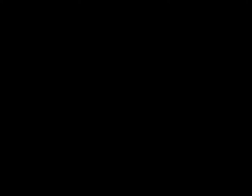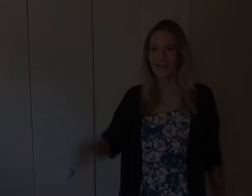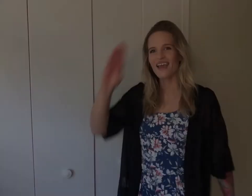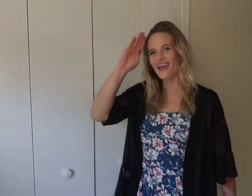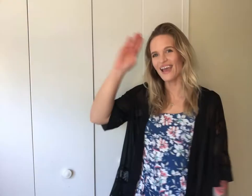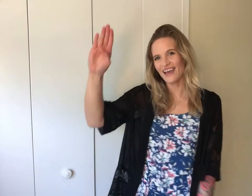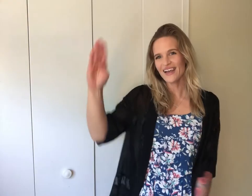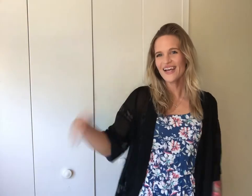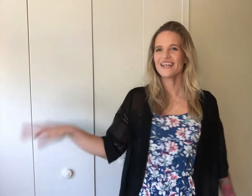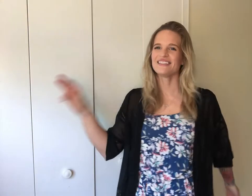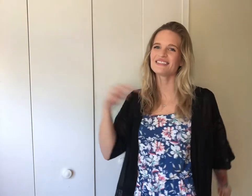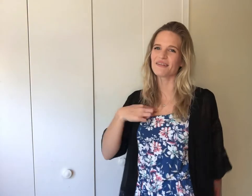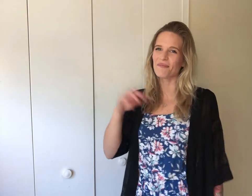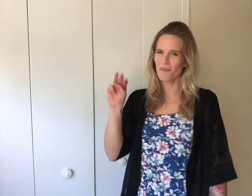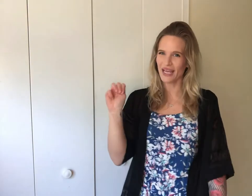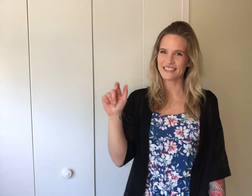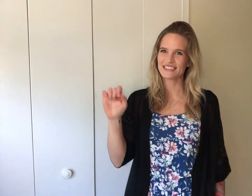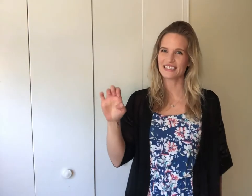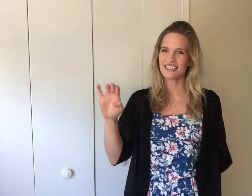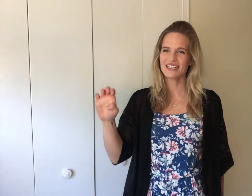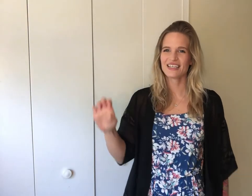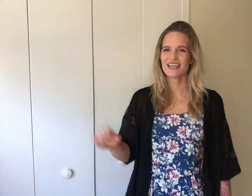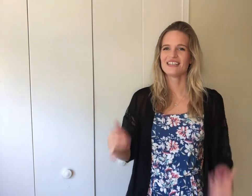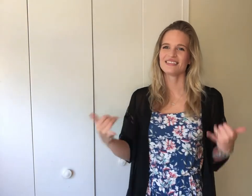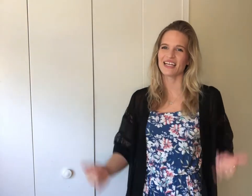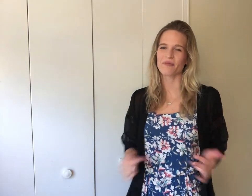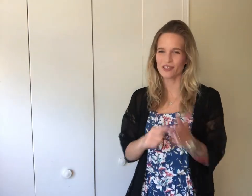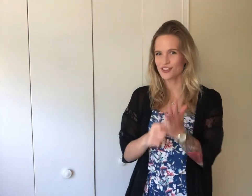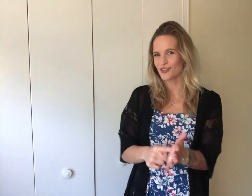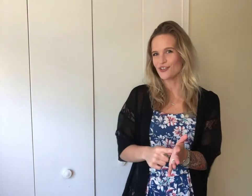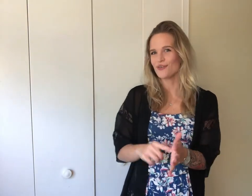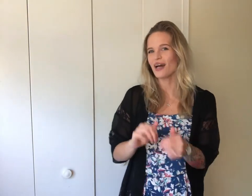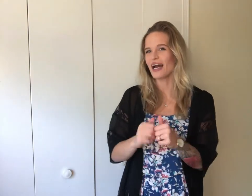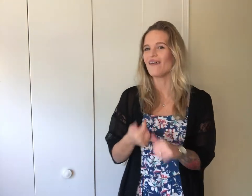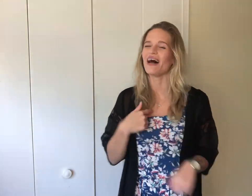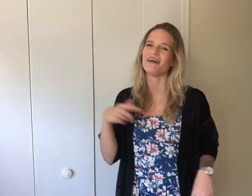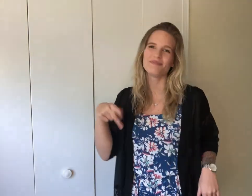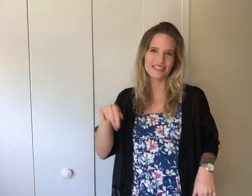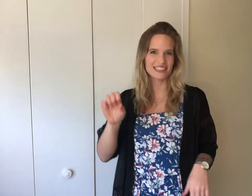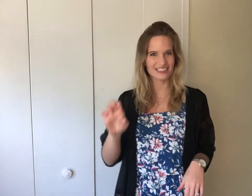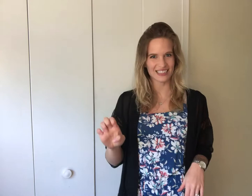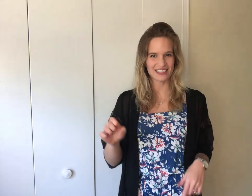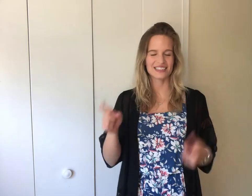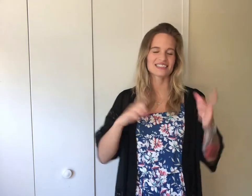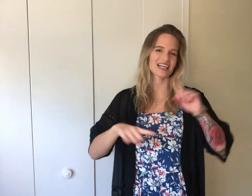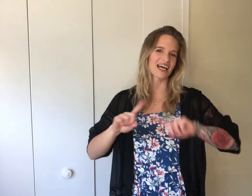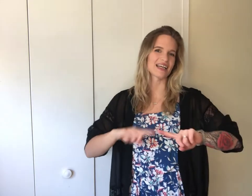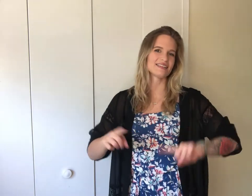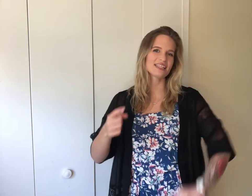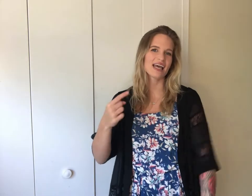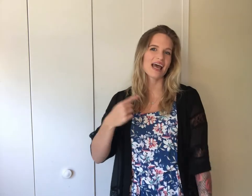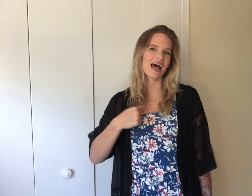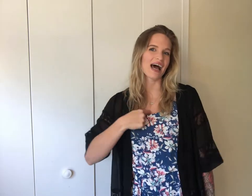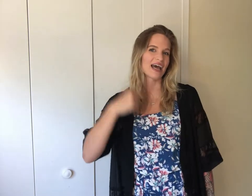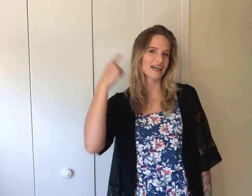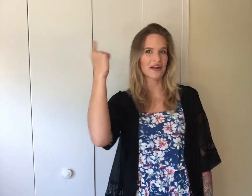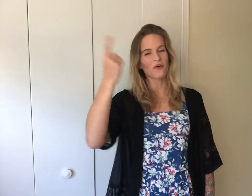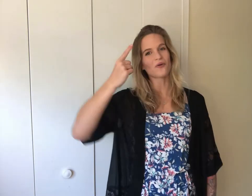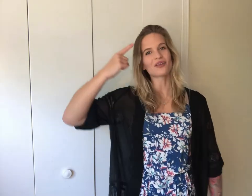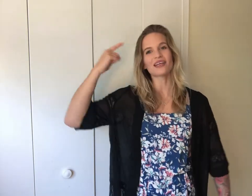Hey, it's Macy. Today I'm going to show you how I have PSE signed, I can only